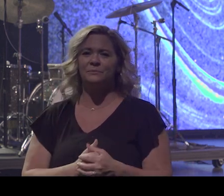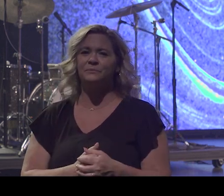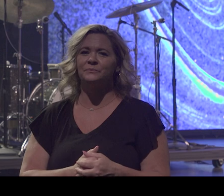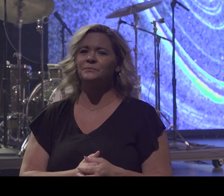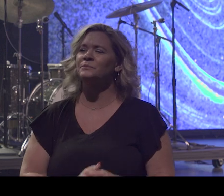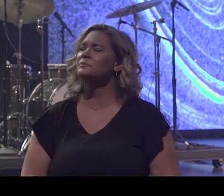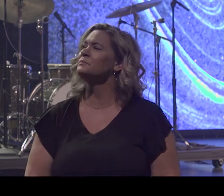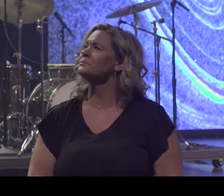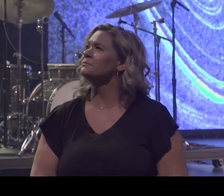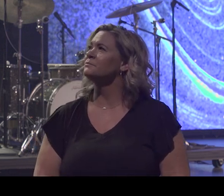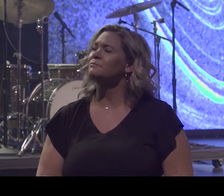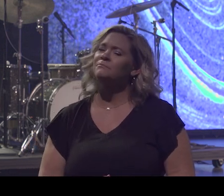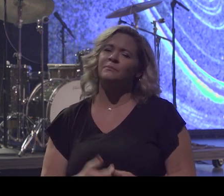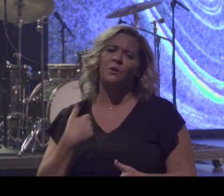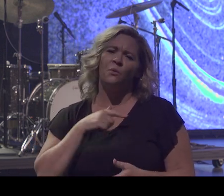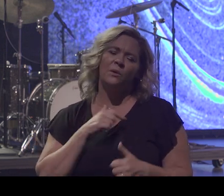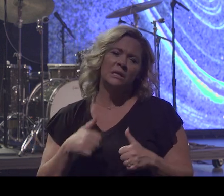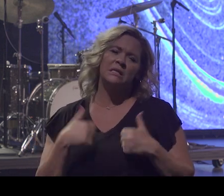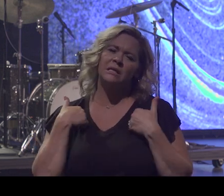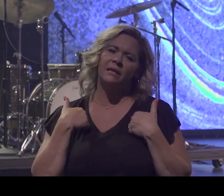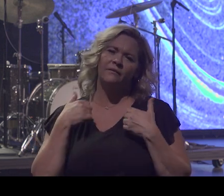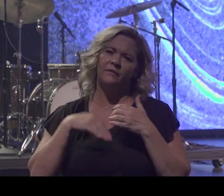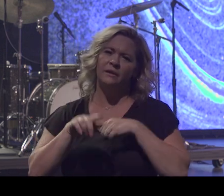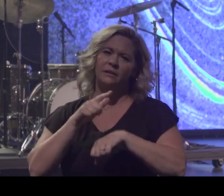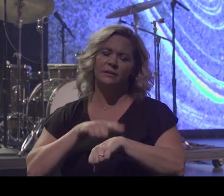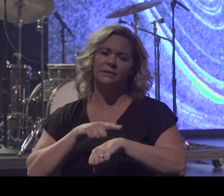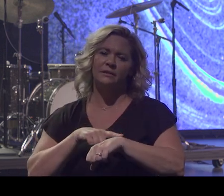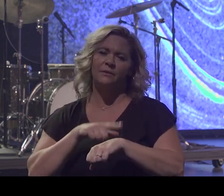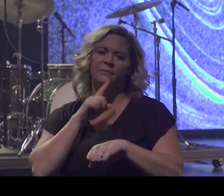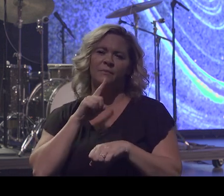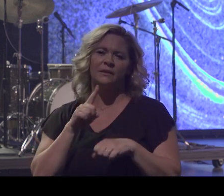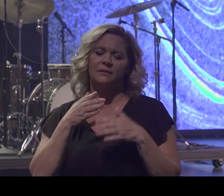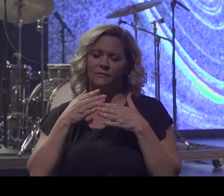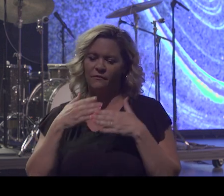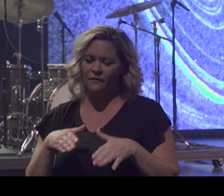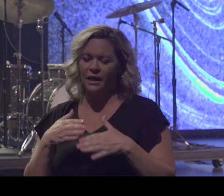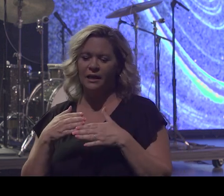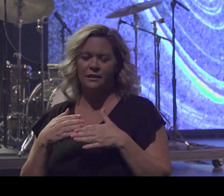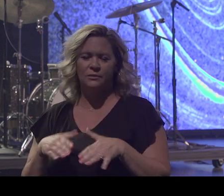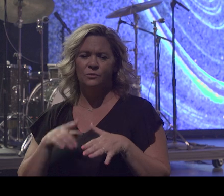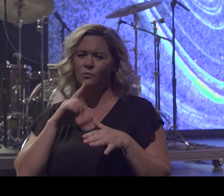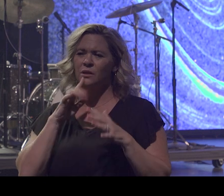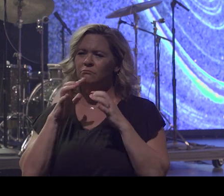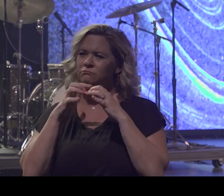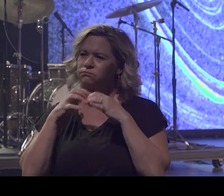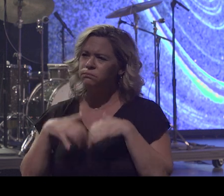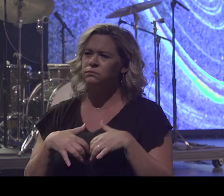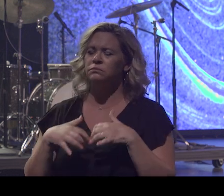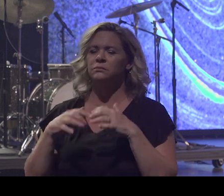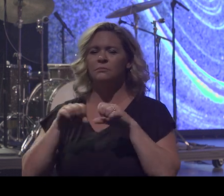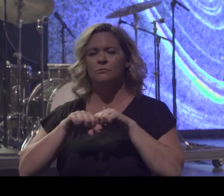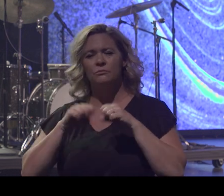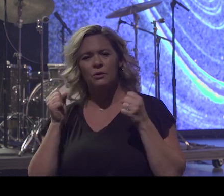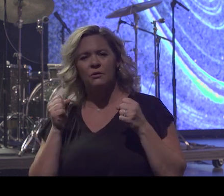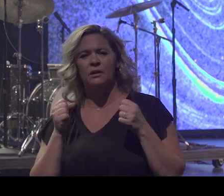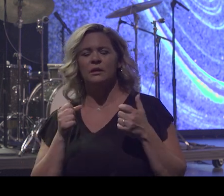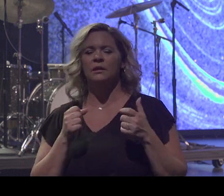But we live in a time that's divided and it's falling apart and broken. And we live in a time where social